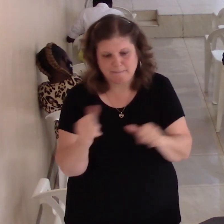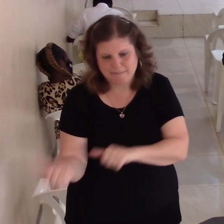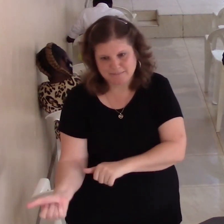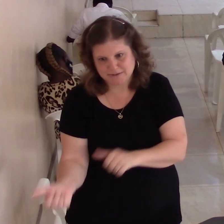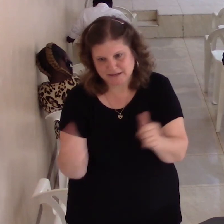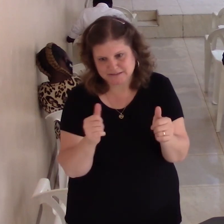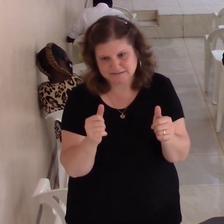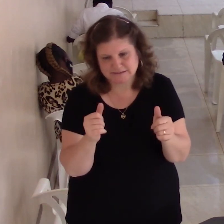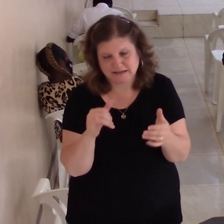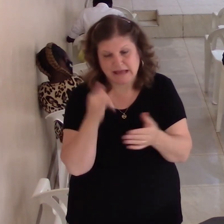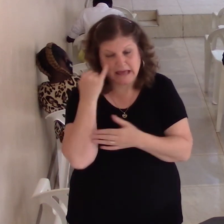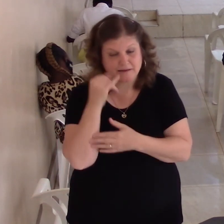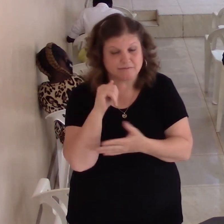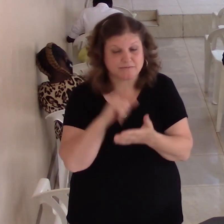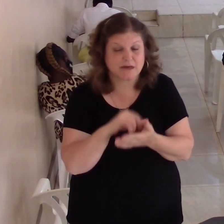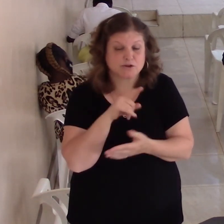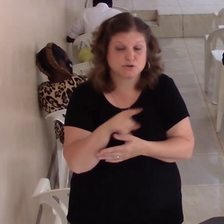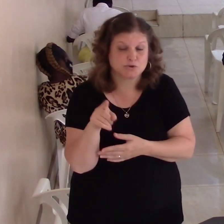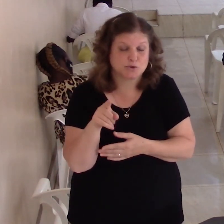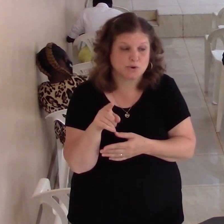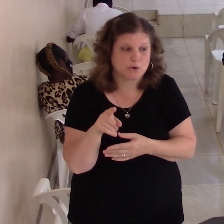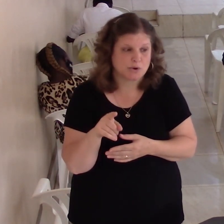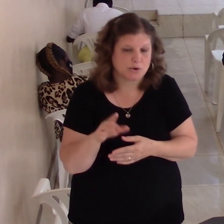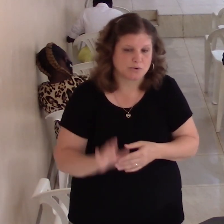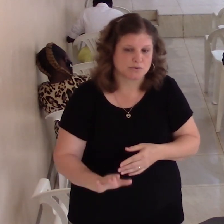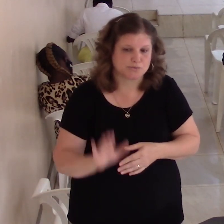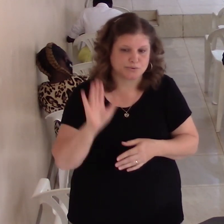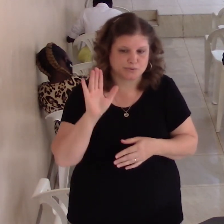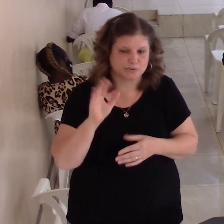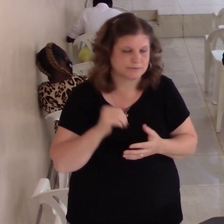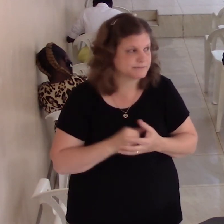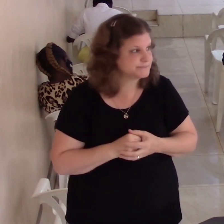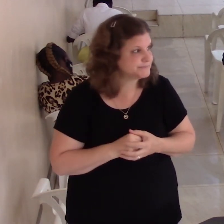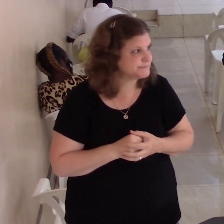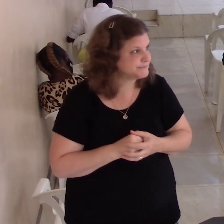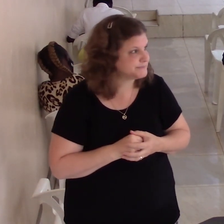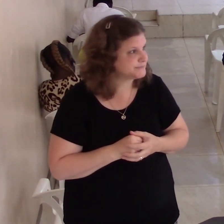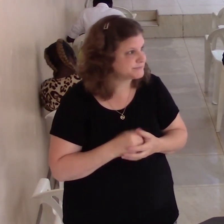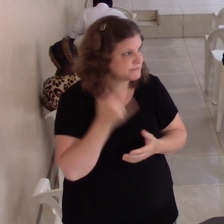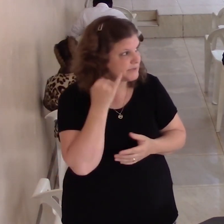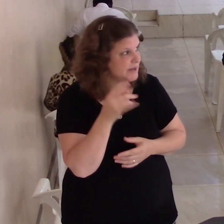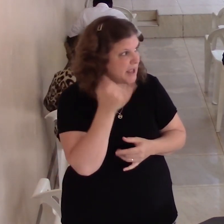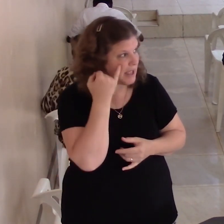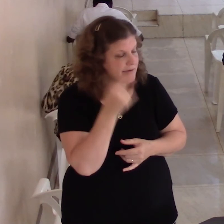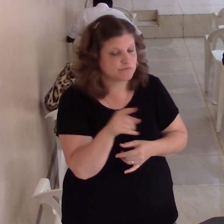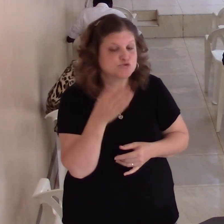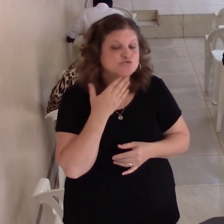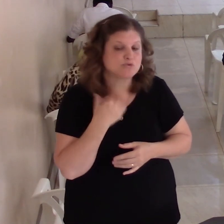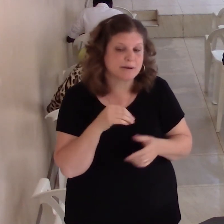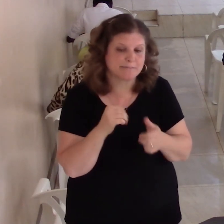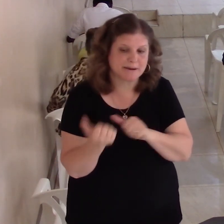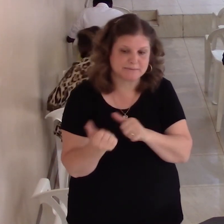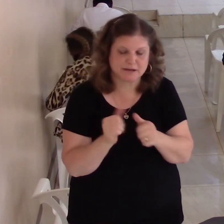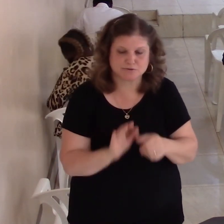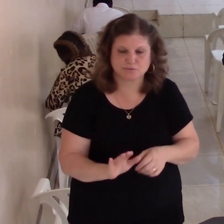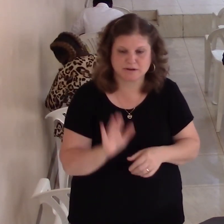raise your hand there's one today I believe to come in for baptism if you'd like to get baptized also raise your hand you say pastor pray for me